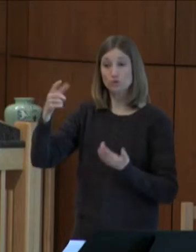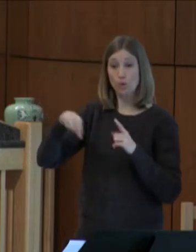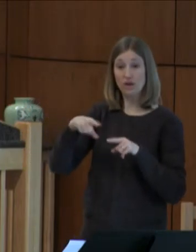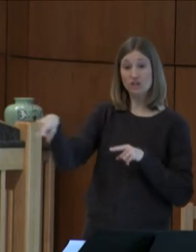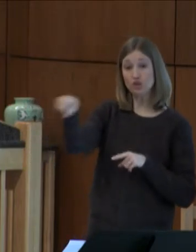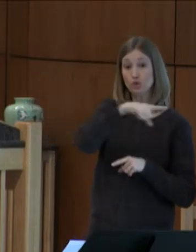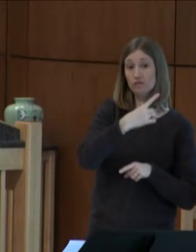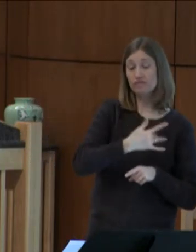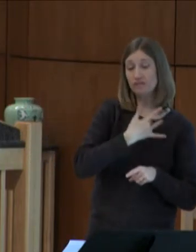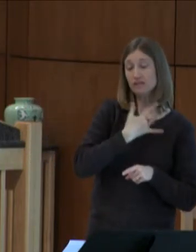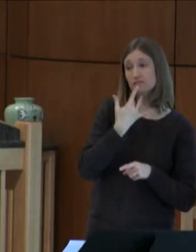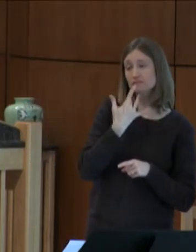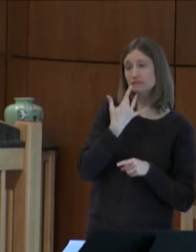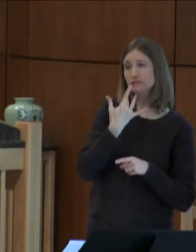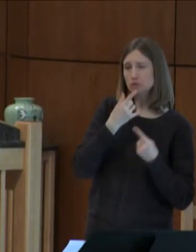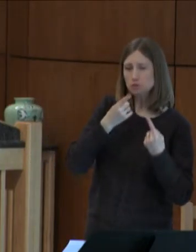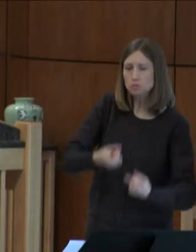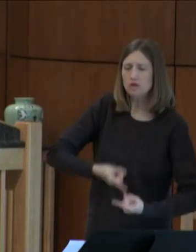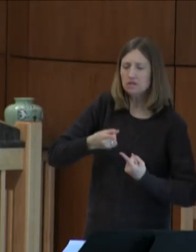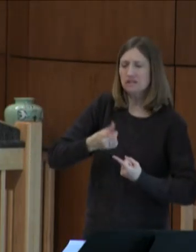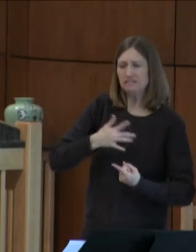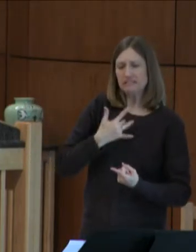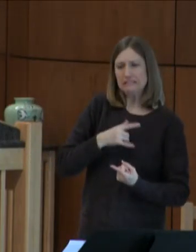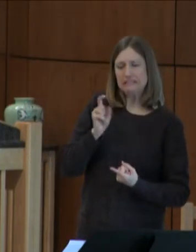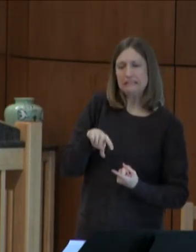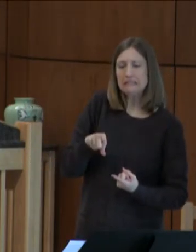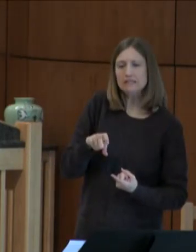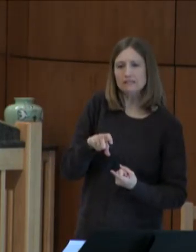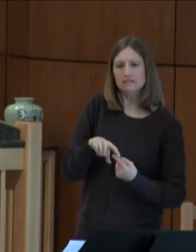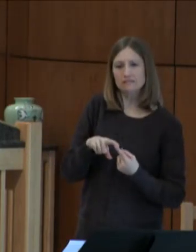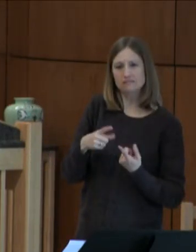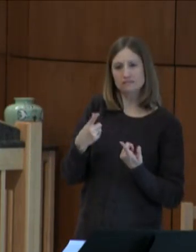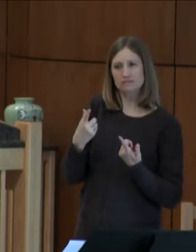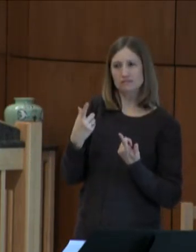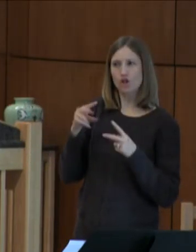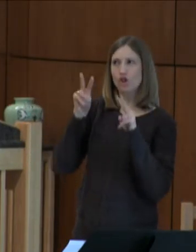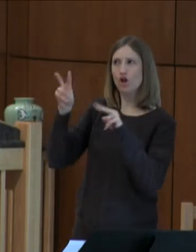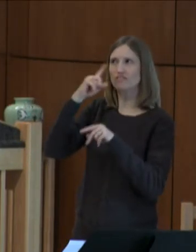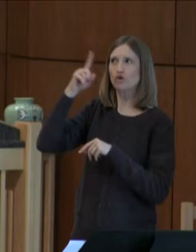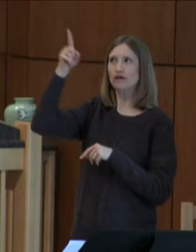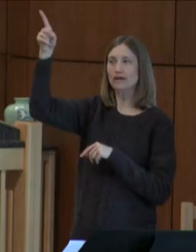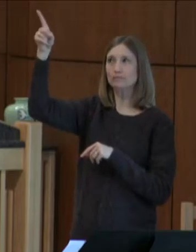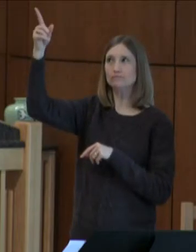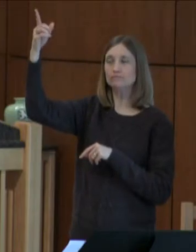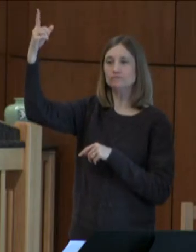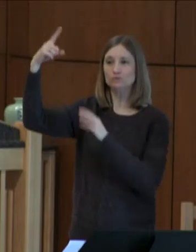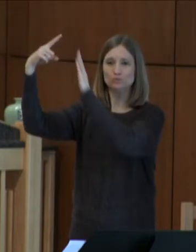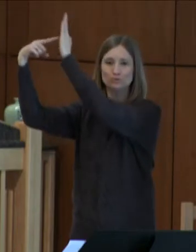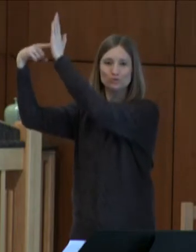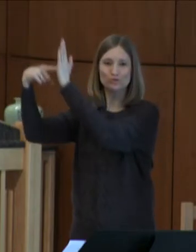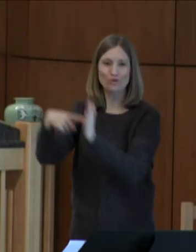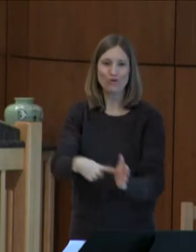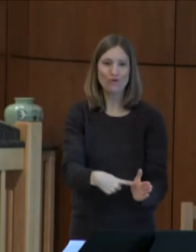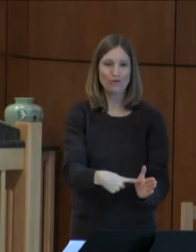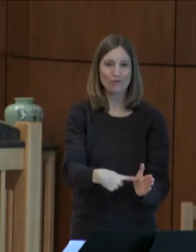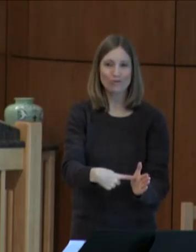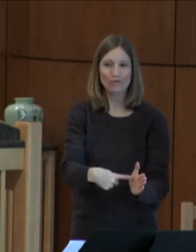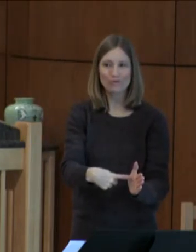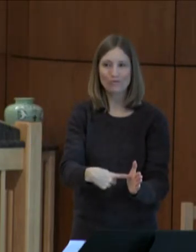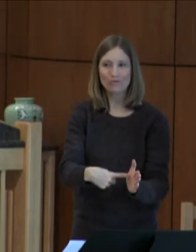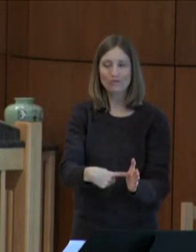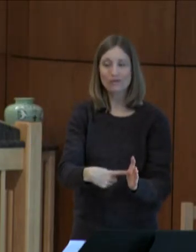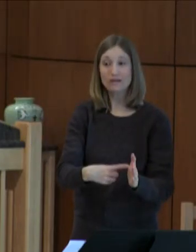need. I encourage you to look for where God is reaching out a hand to you. It may not be